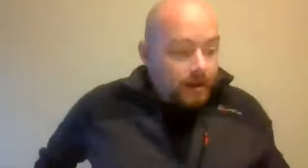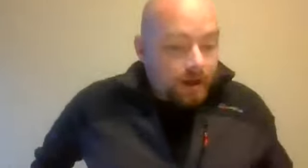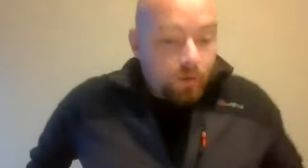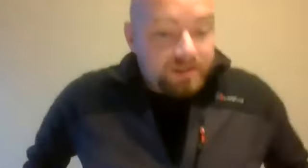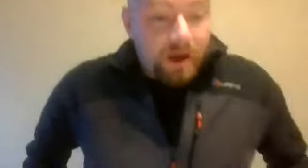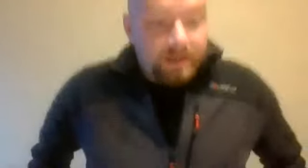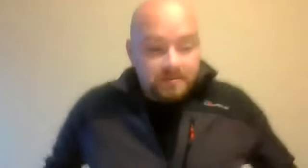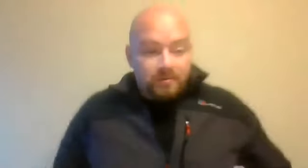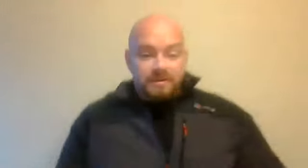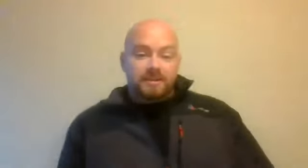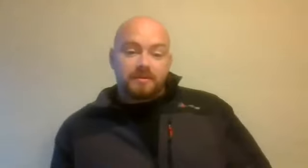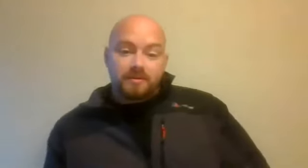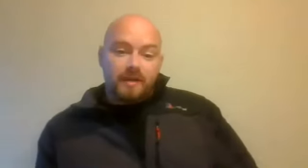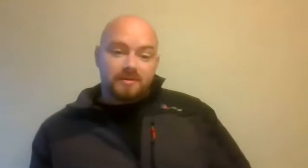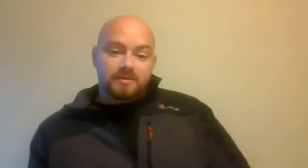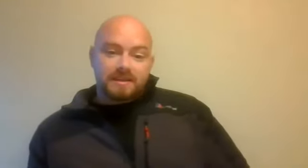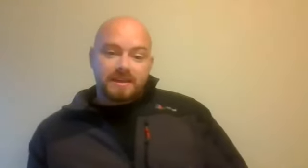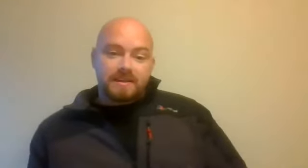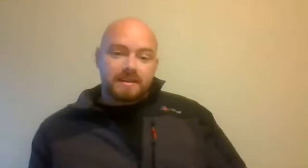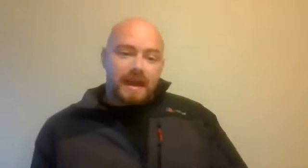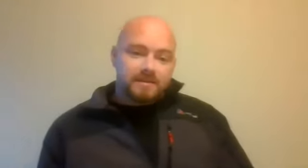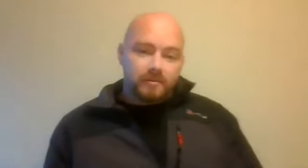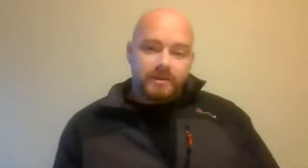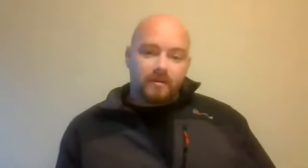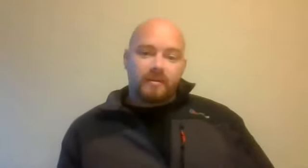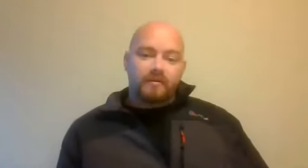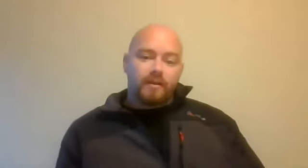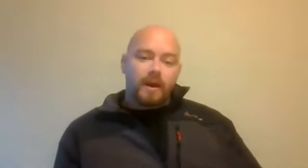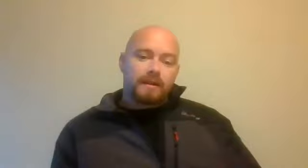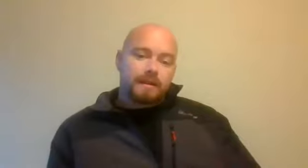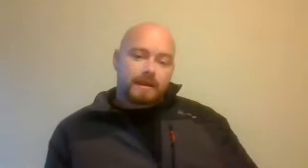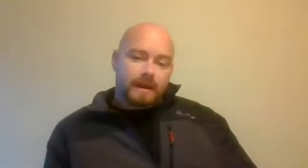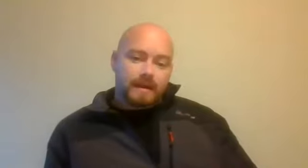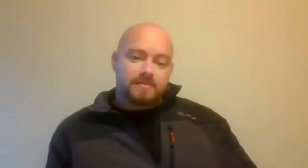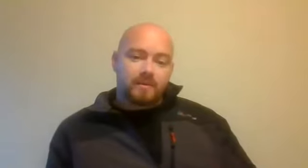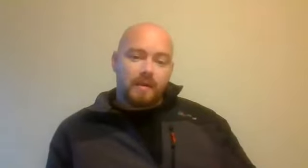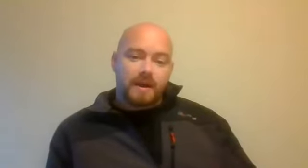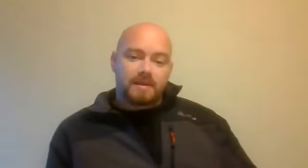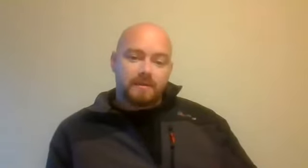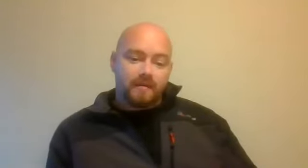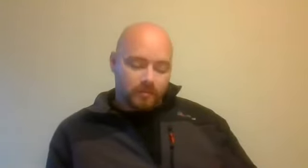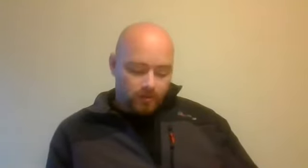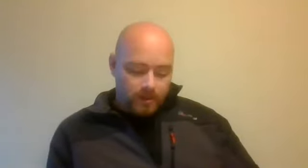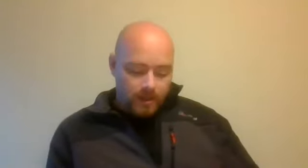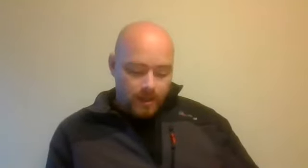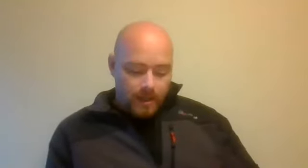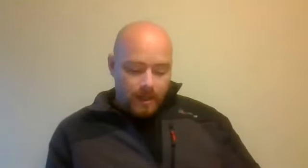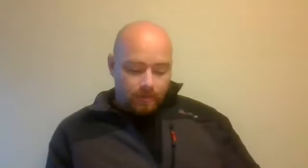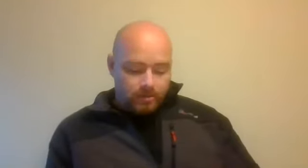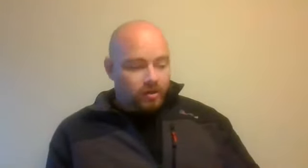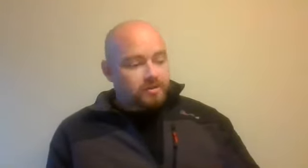And what sparked, I suppose, it's time to do episode 16. The last one went down very, very well. Some of the webinars that we have upcoming. I want to talk